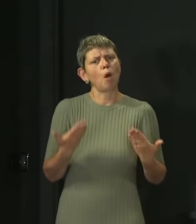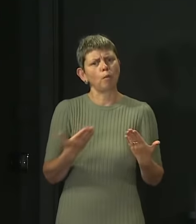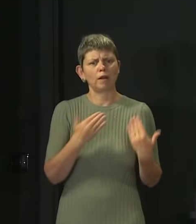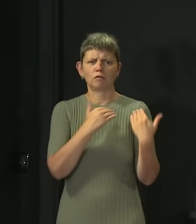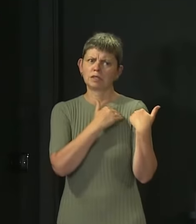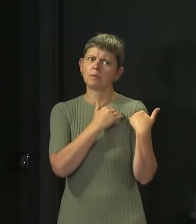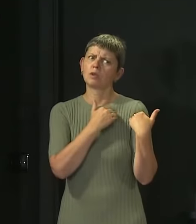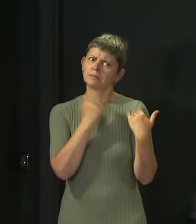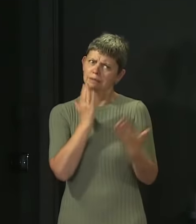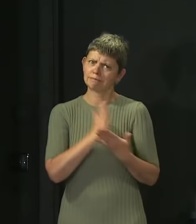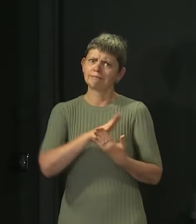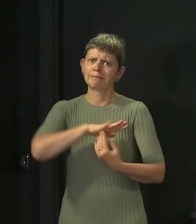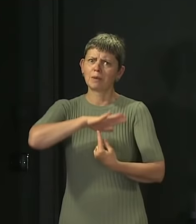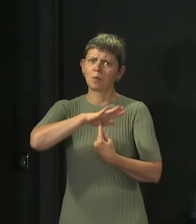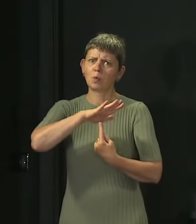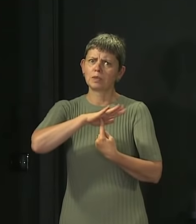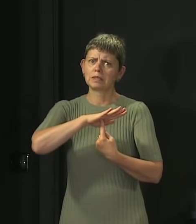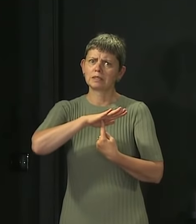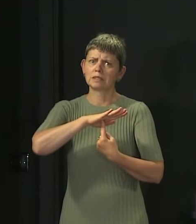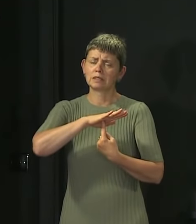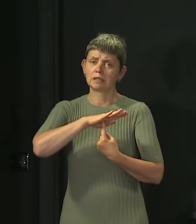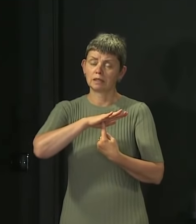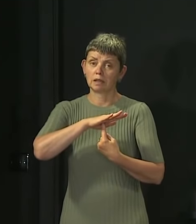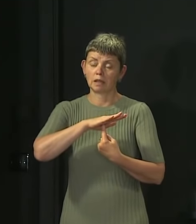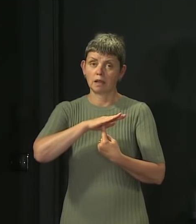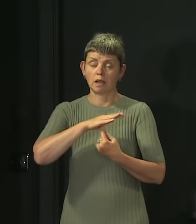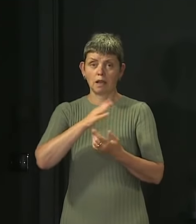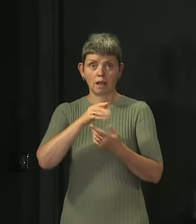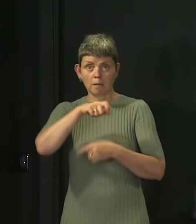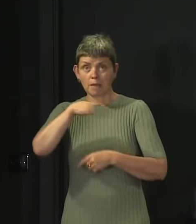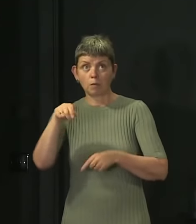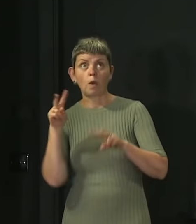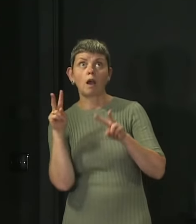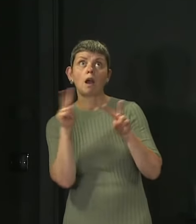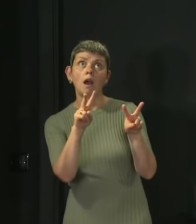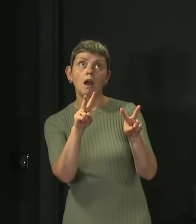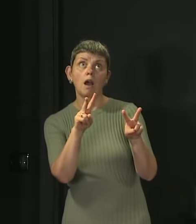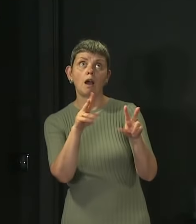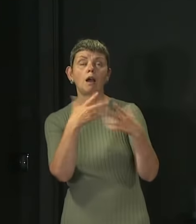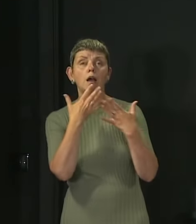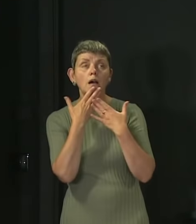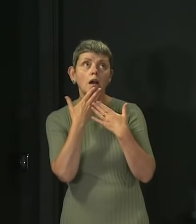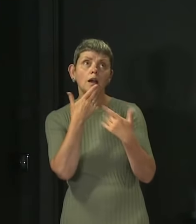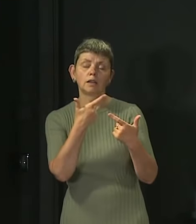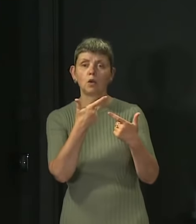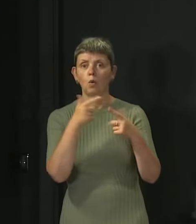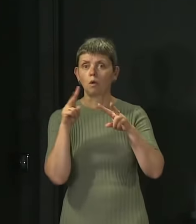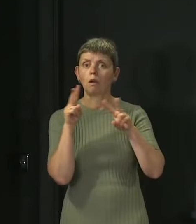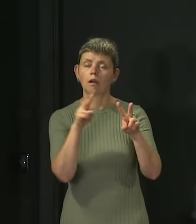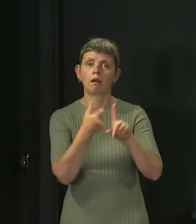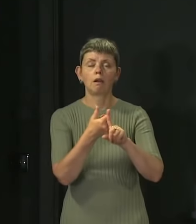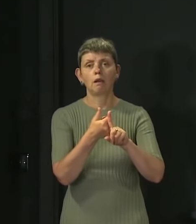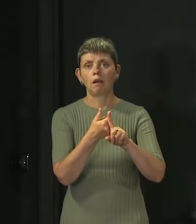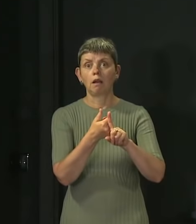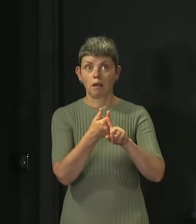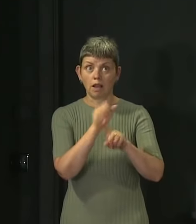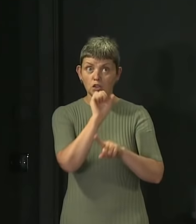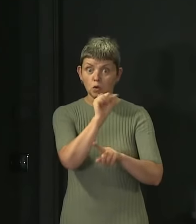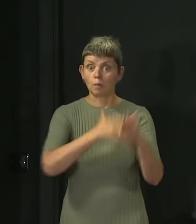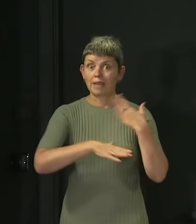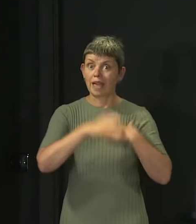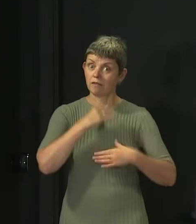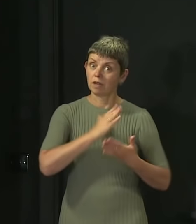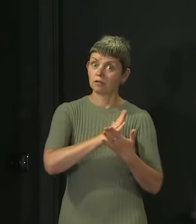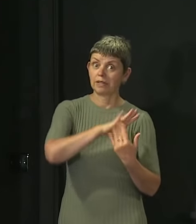You know, you are people who are looked up to by younger people and by people of all ages. So how you behave matters.